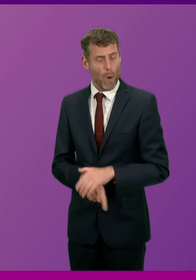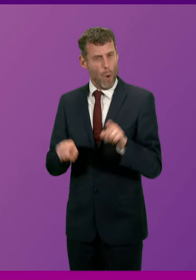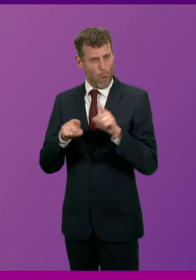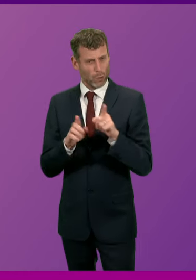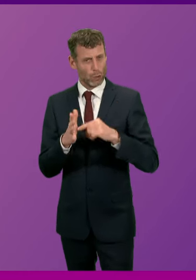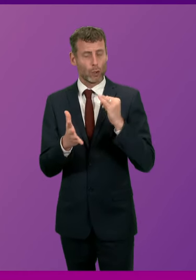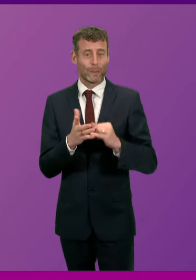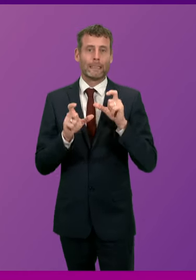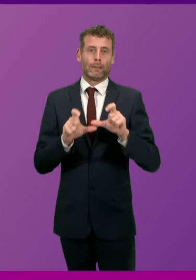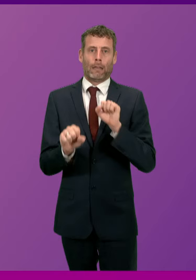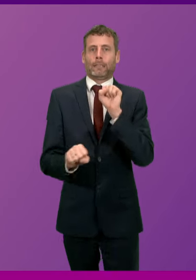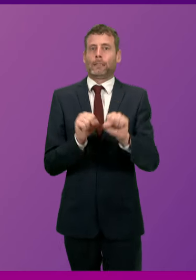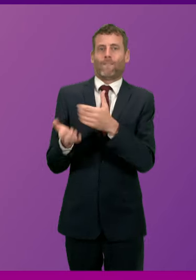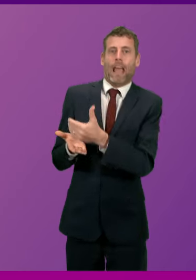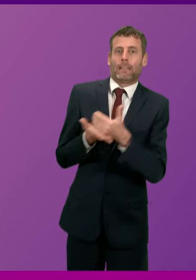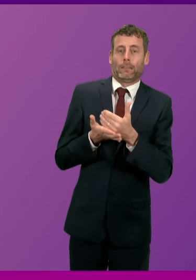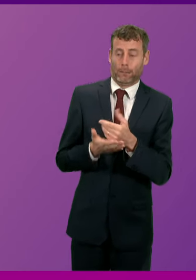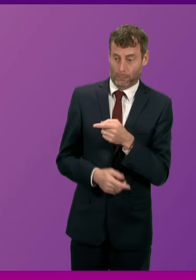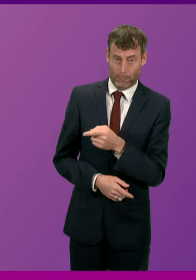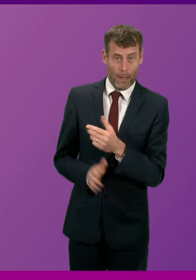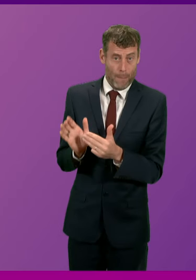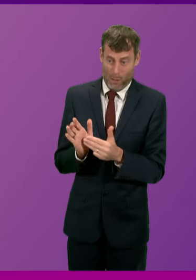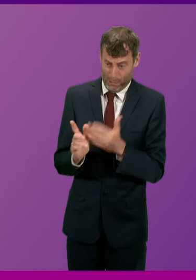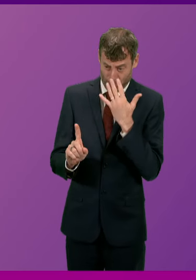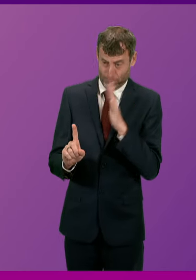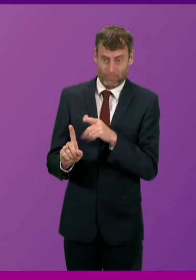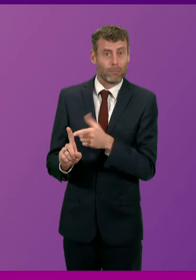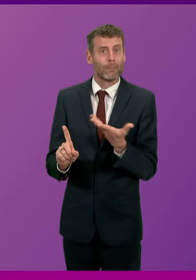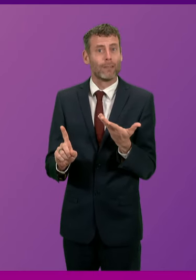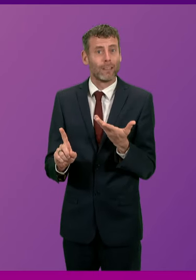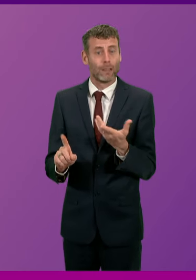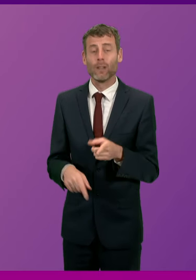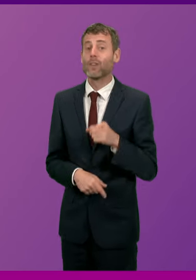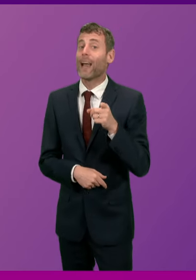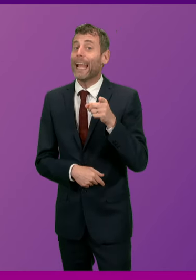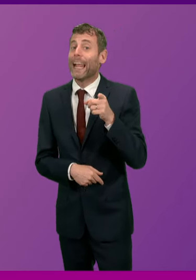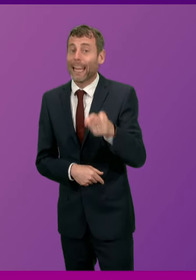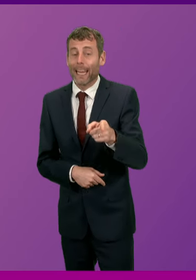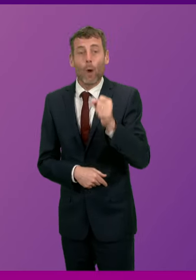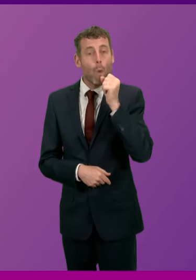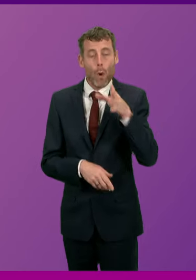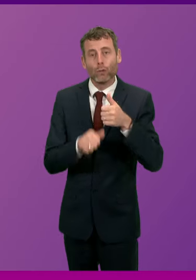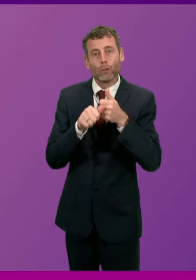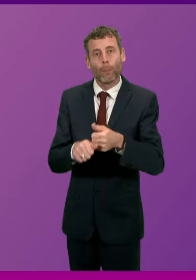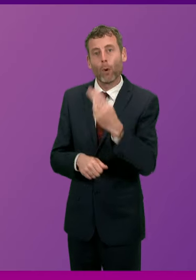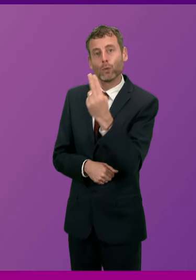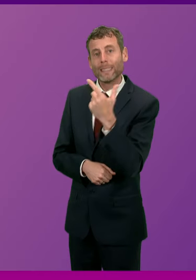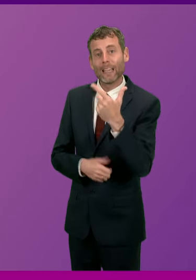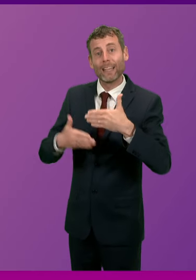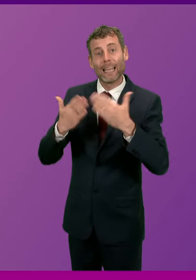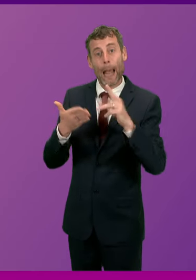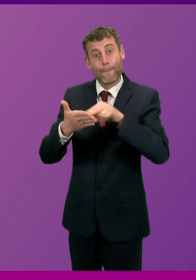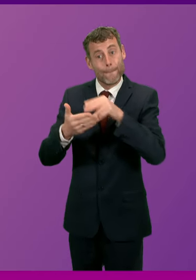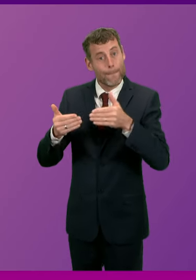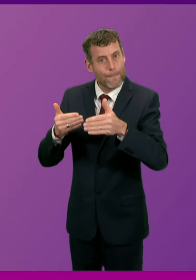colleague. So, given the First Minister refused to support the 27-day ban for Michael Matheson,